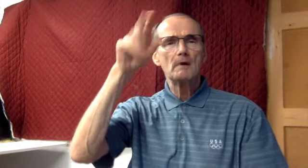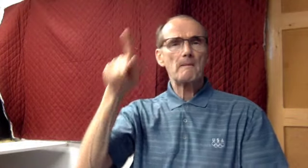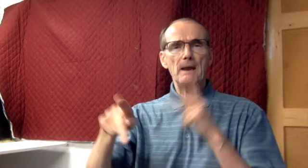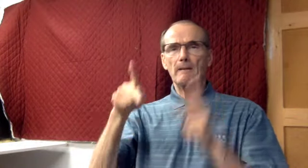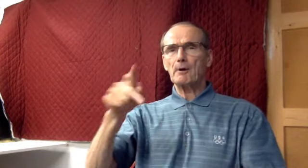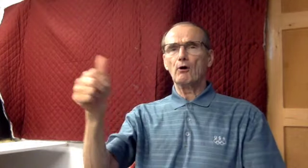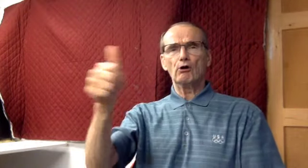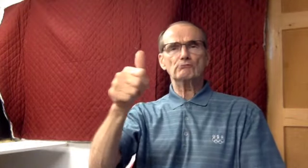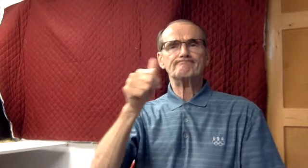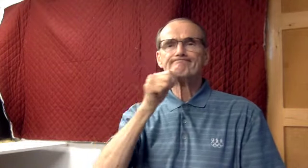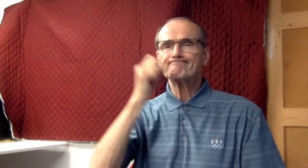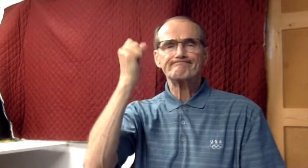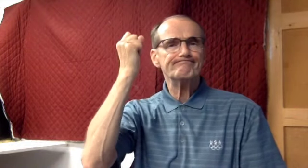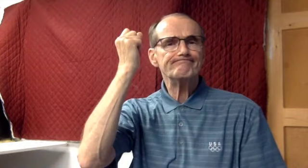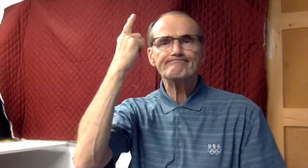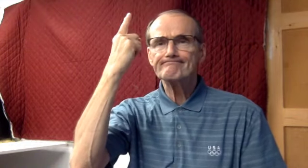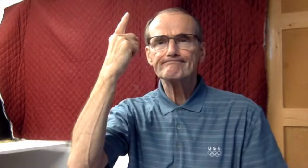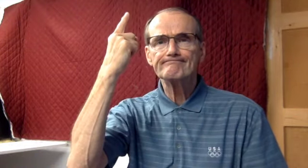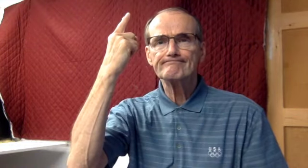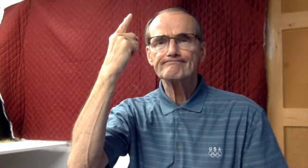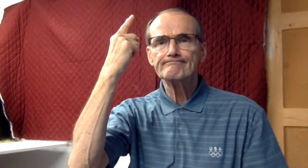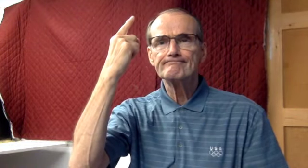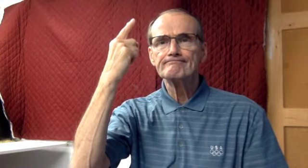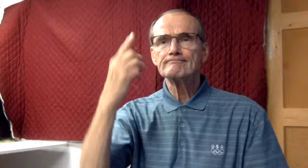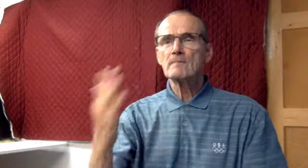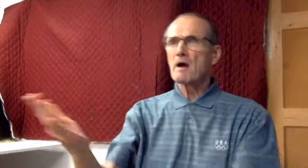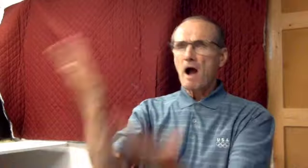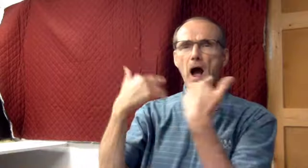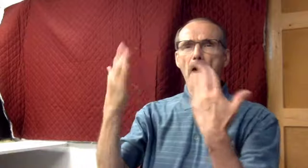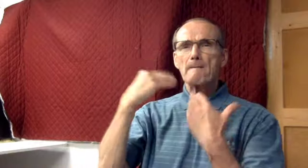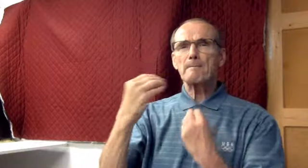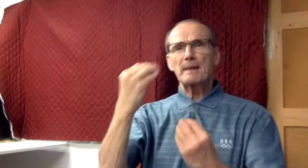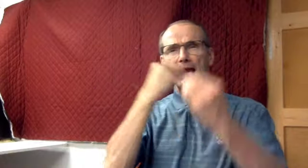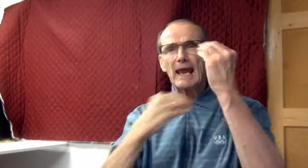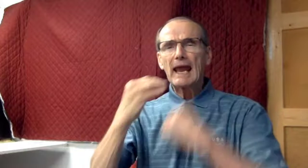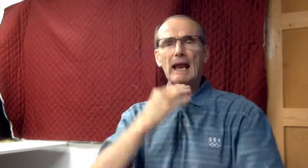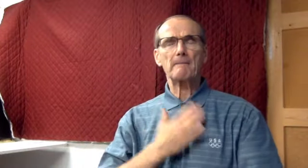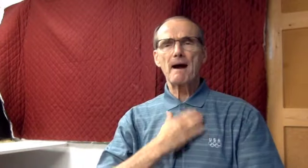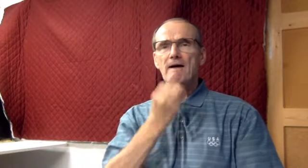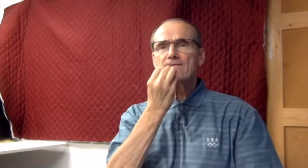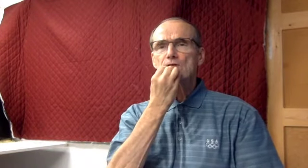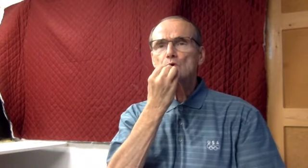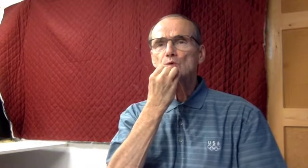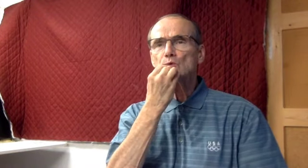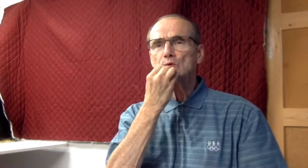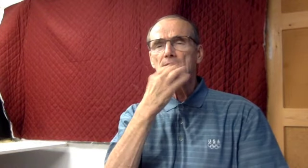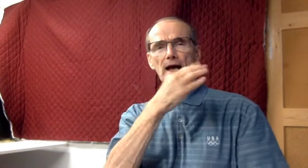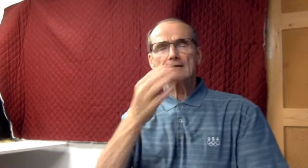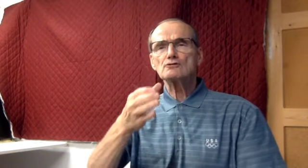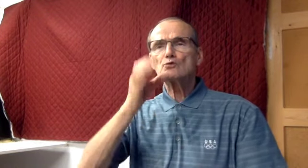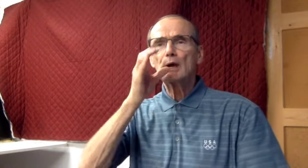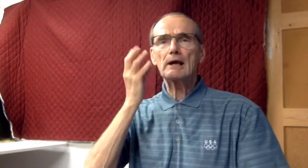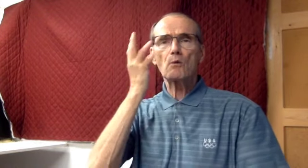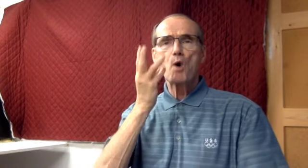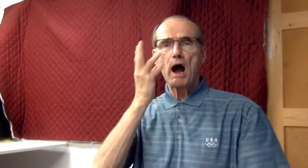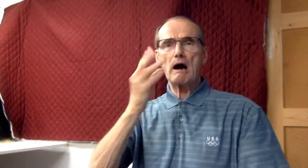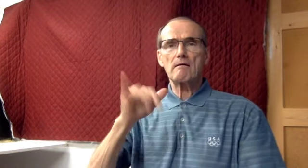in here. To the one who lacks understanding, she says, Come, eat of my food,